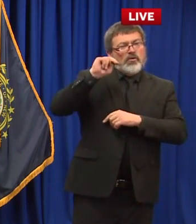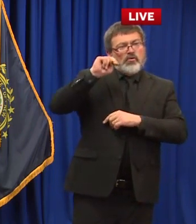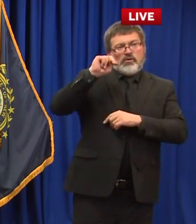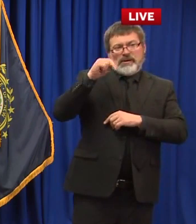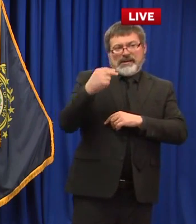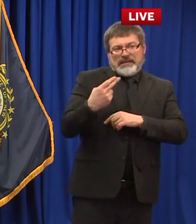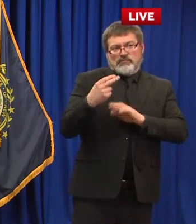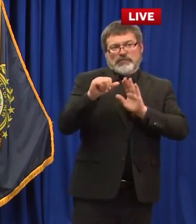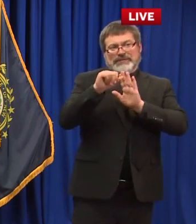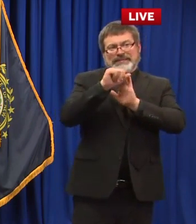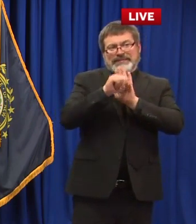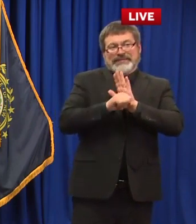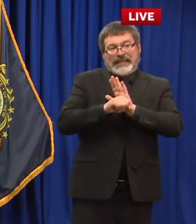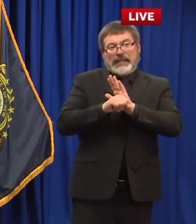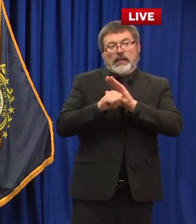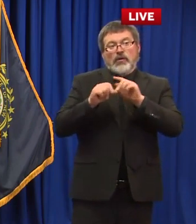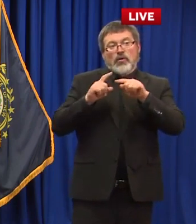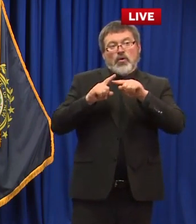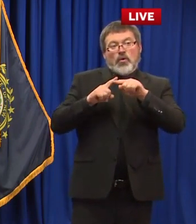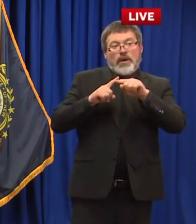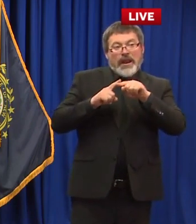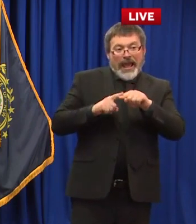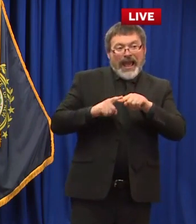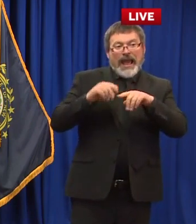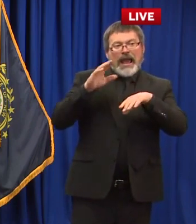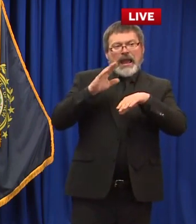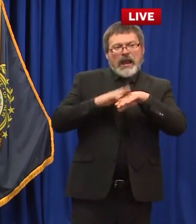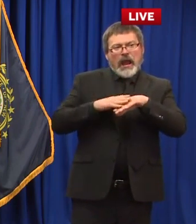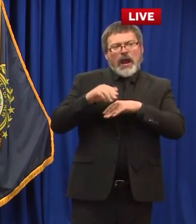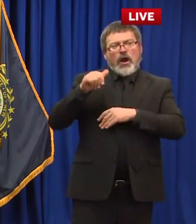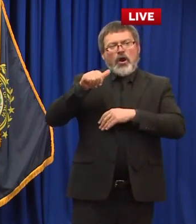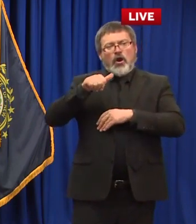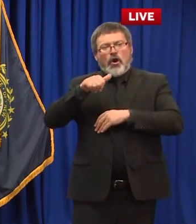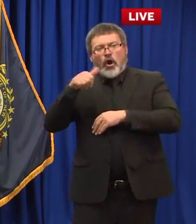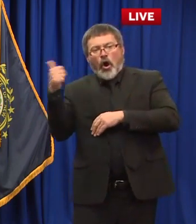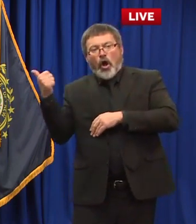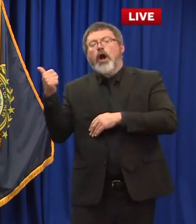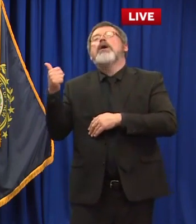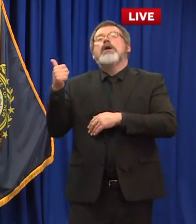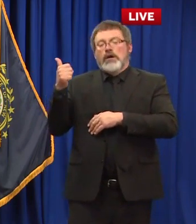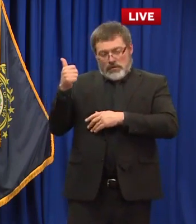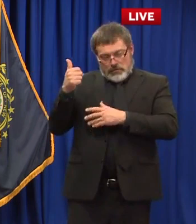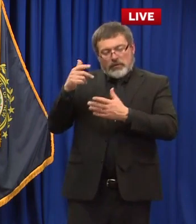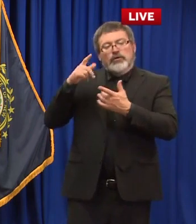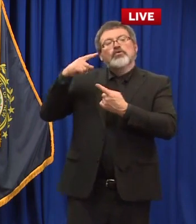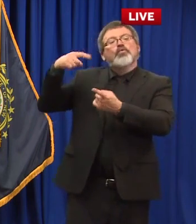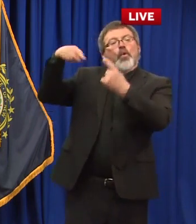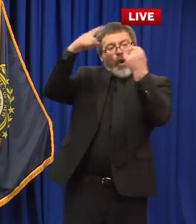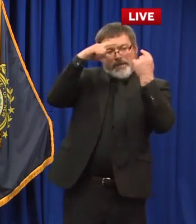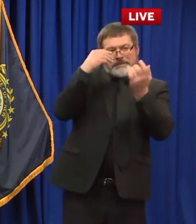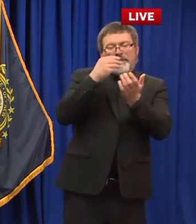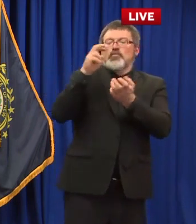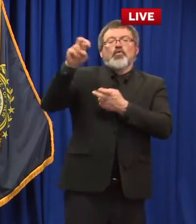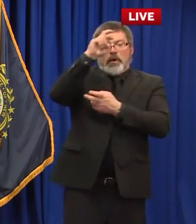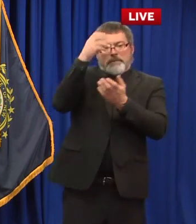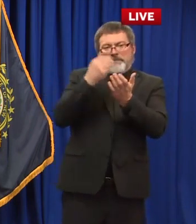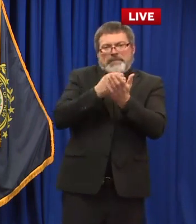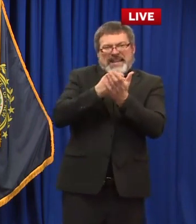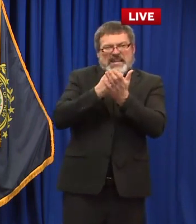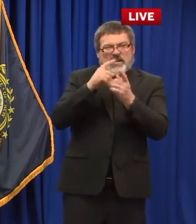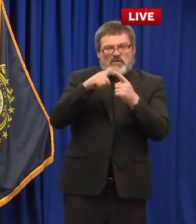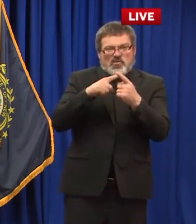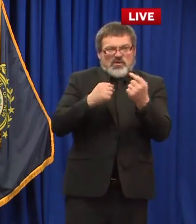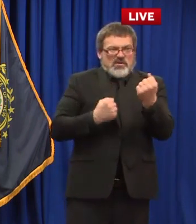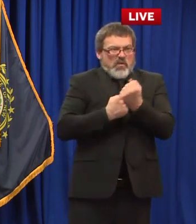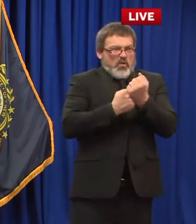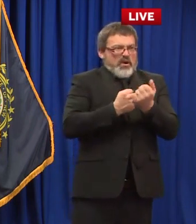thought about what we can do as a state to not be so reliant say on rooms and meals taxes not be so reliant on anything if